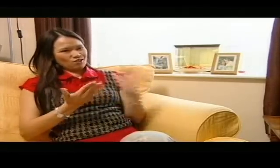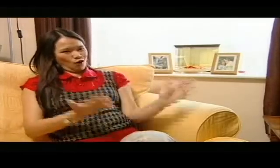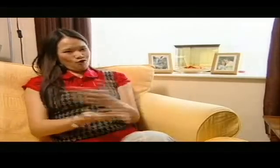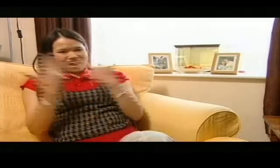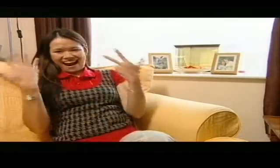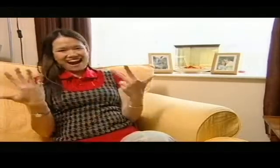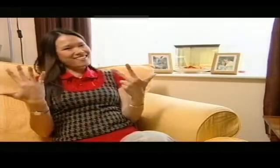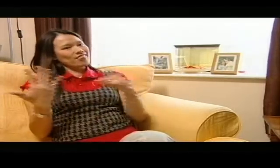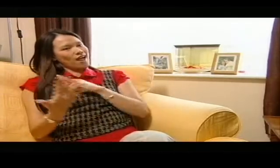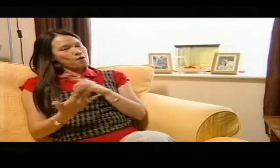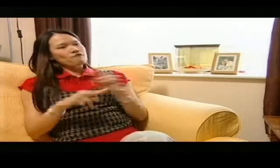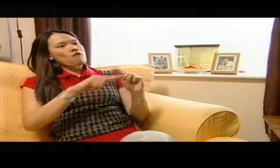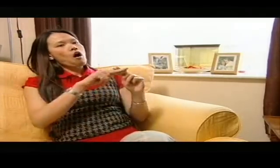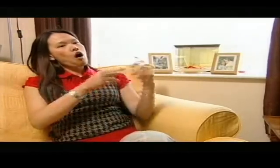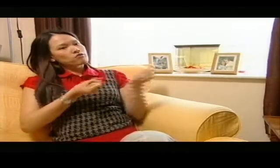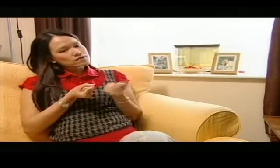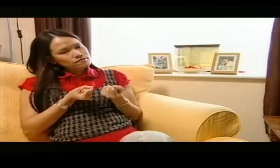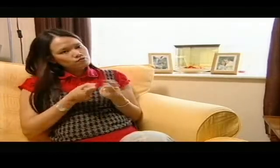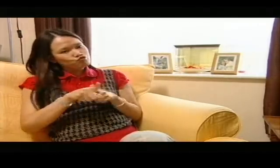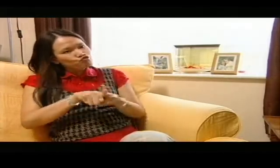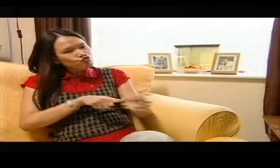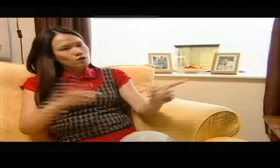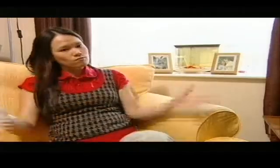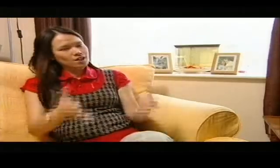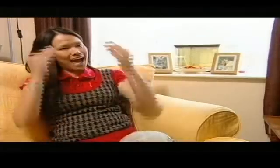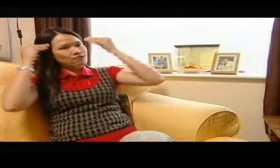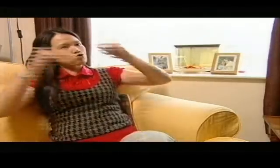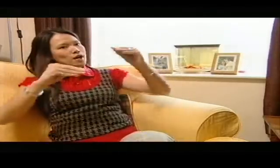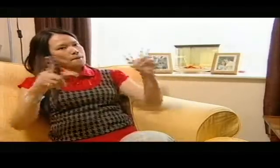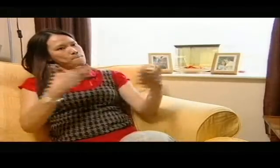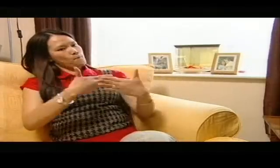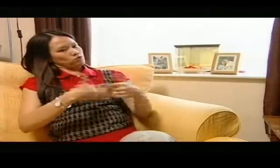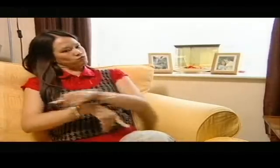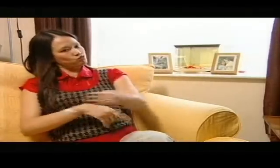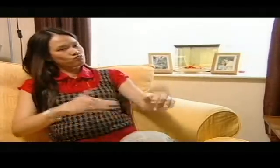together. That's why my father tried to encourage us to get a good education as we were growing up.